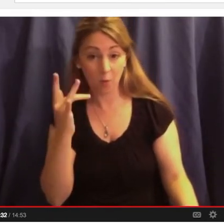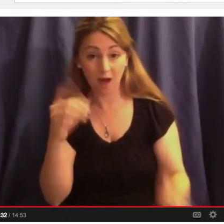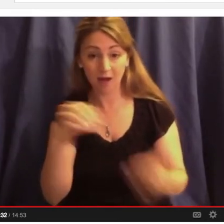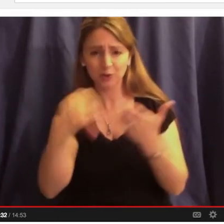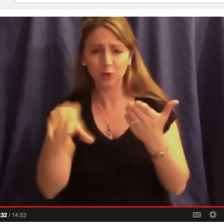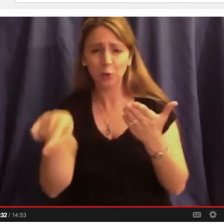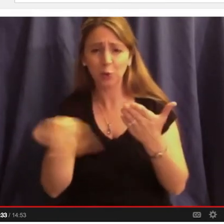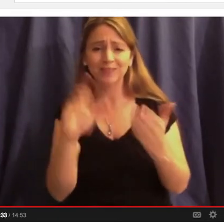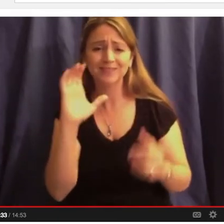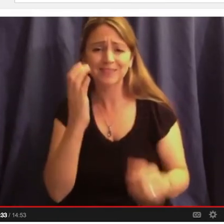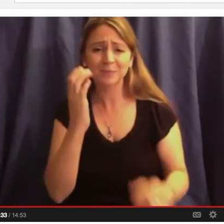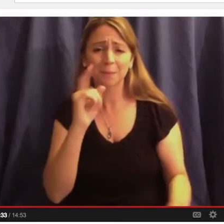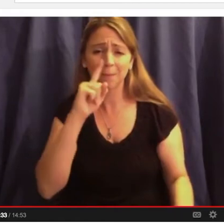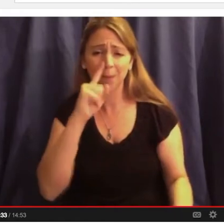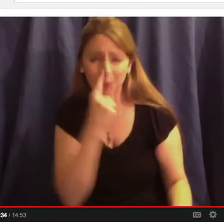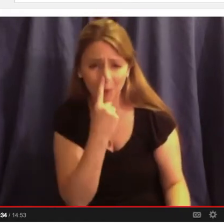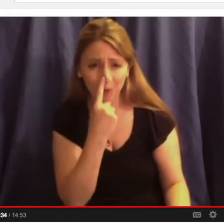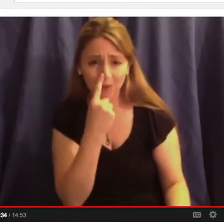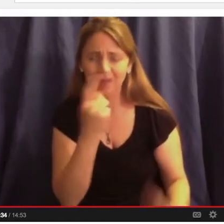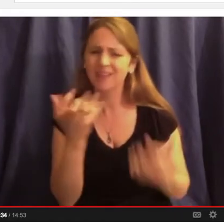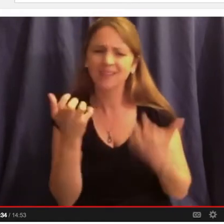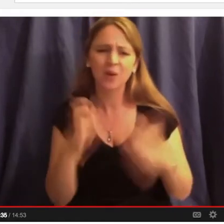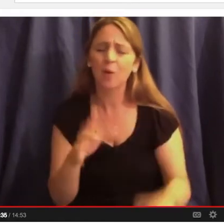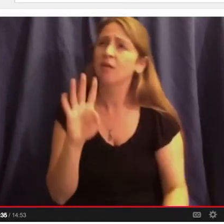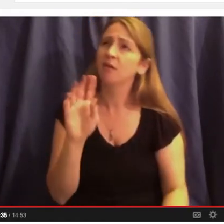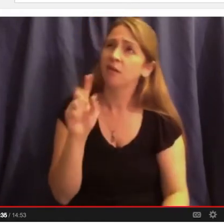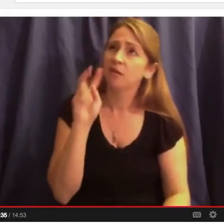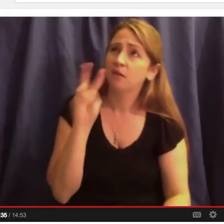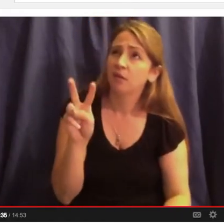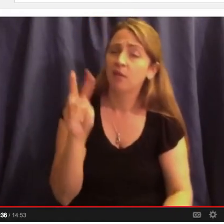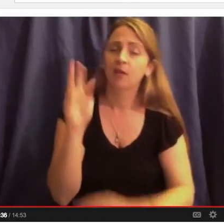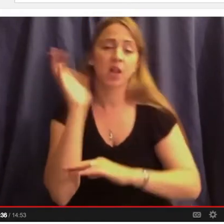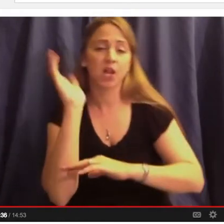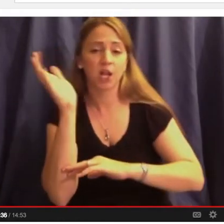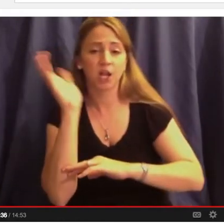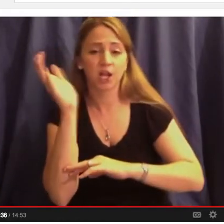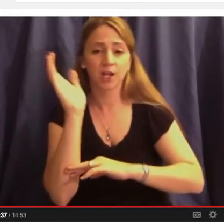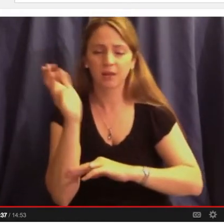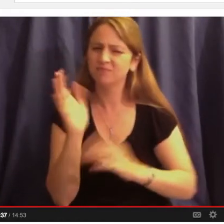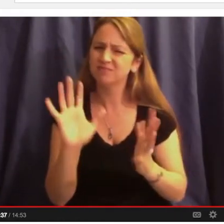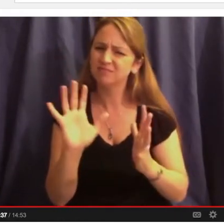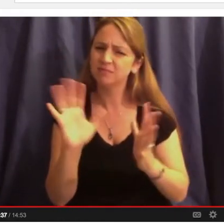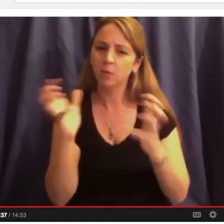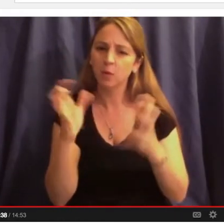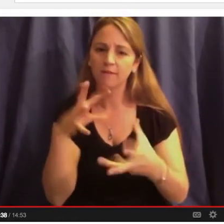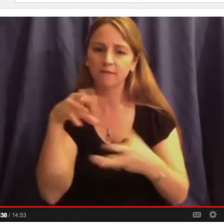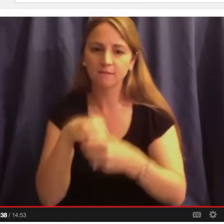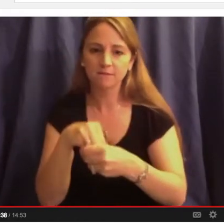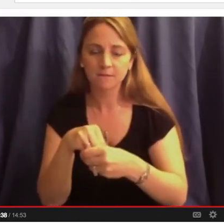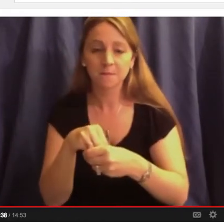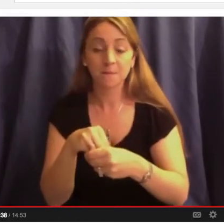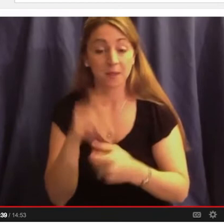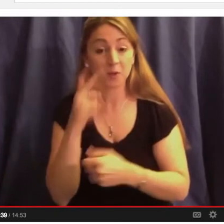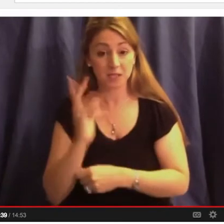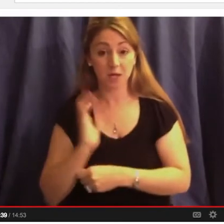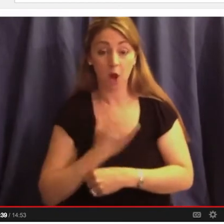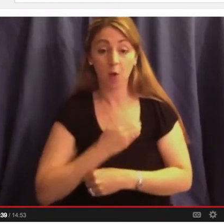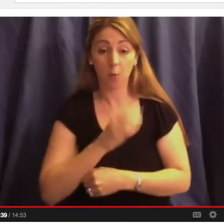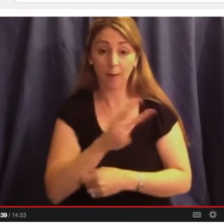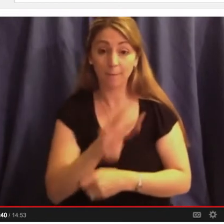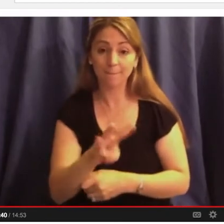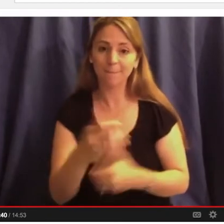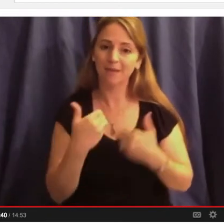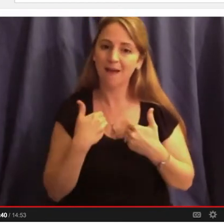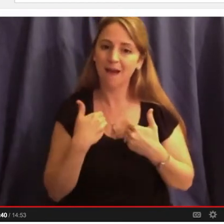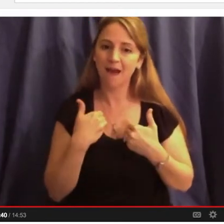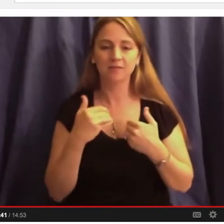don't want to just sit there and listen to somebody talk. They need to be engaged. And so we have done, if look on our website at the Chemistry Discovery Center, you'll see people